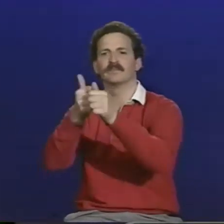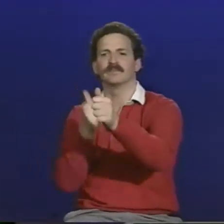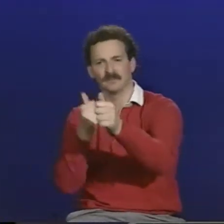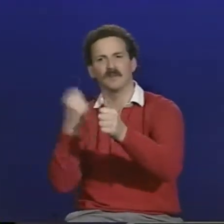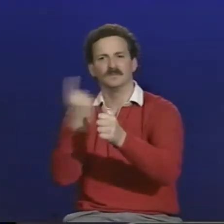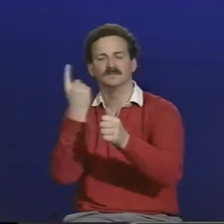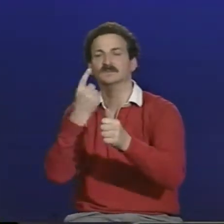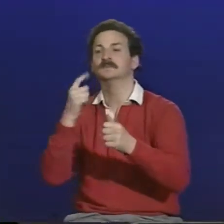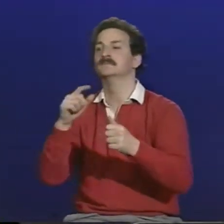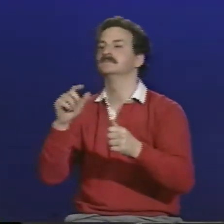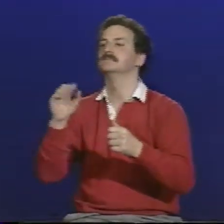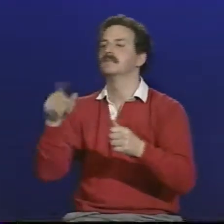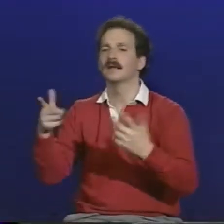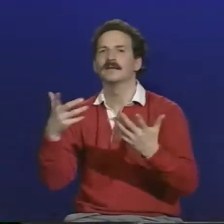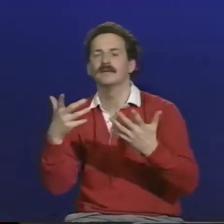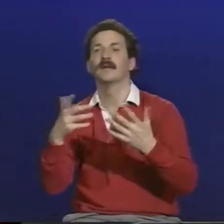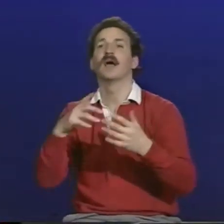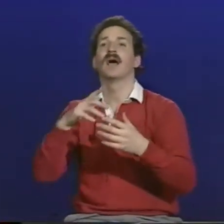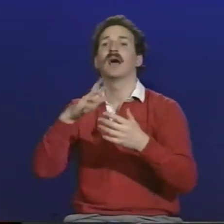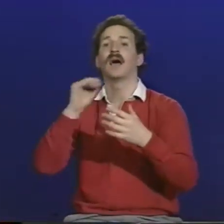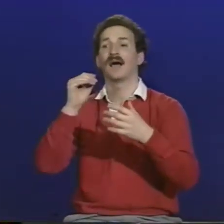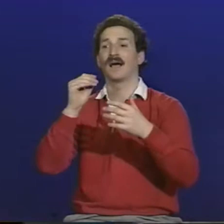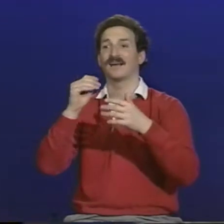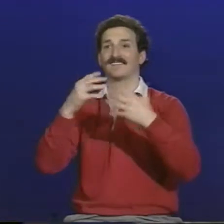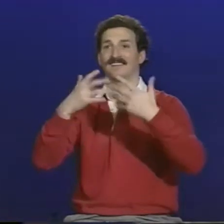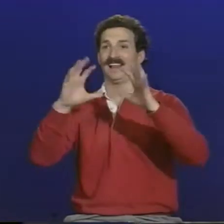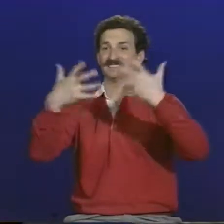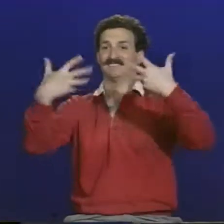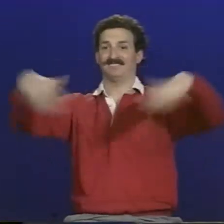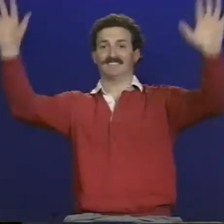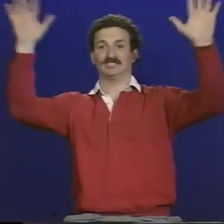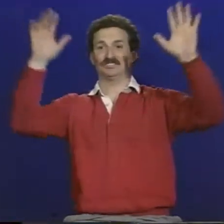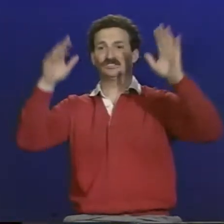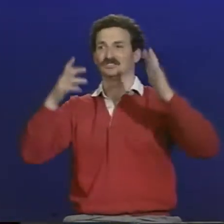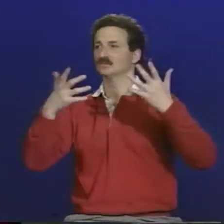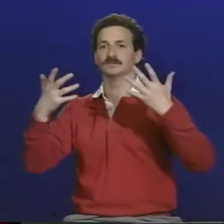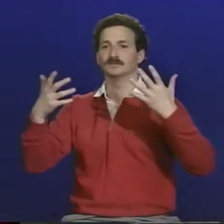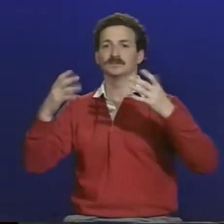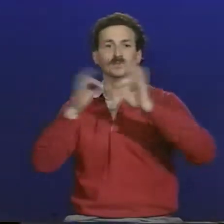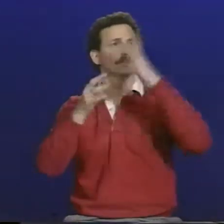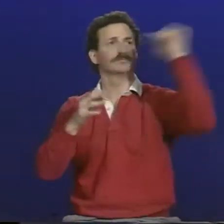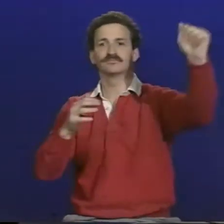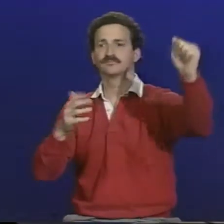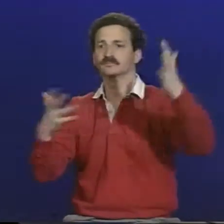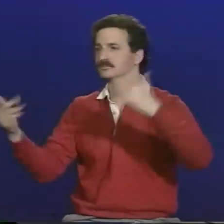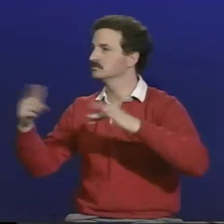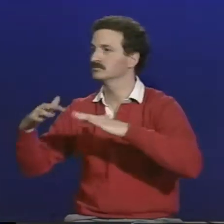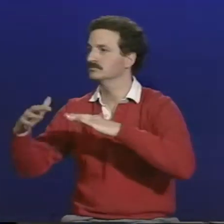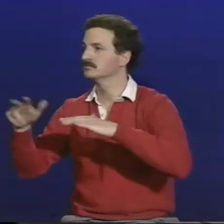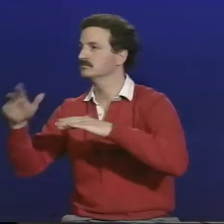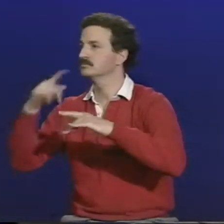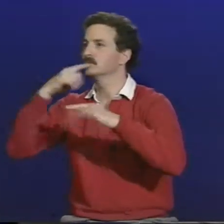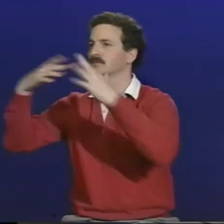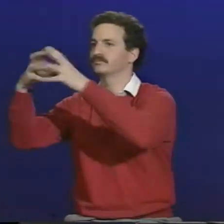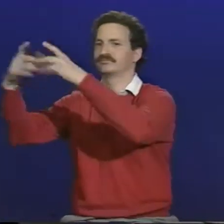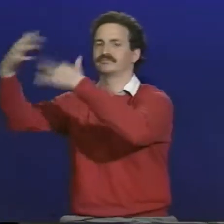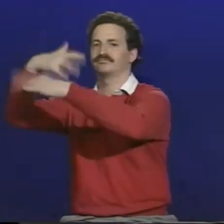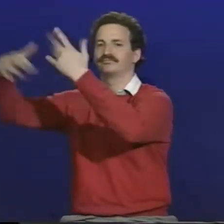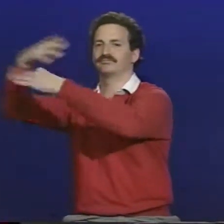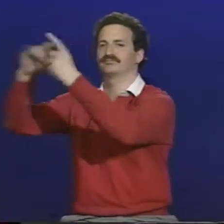and depression for the student because they always seemed to be a little bit behind informationally than the rest of the class. Then when the class was done, the interpreter would be off in